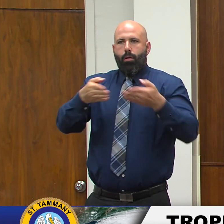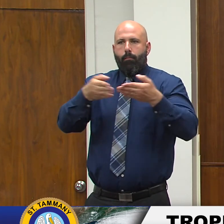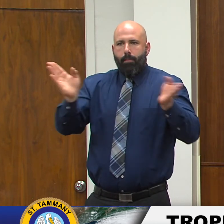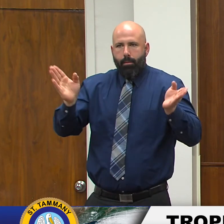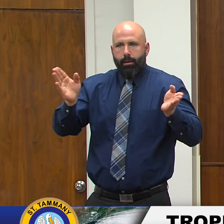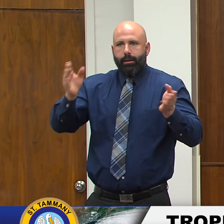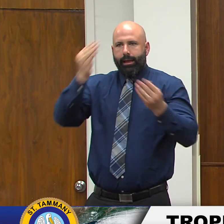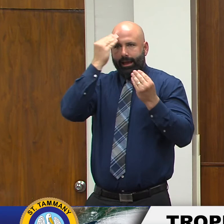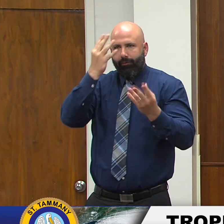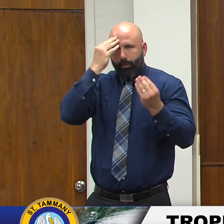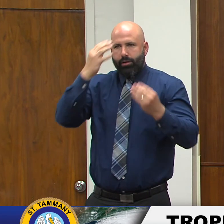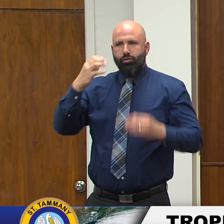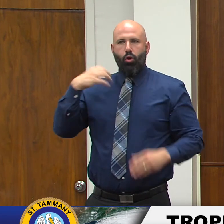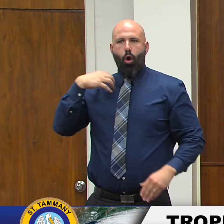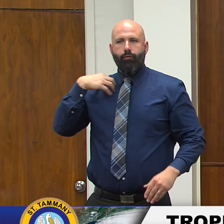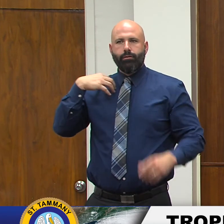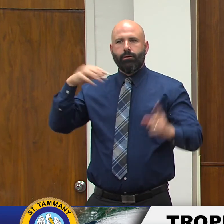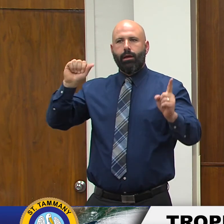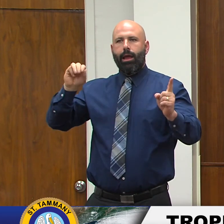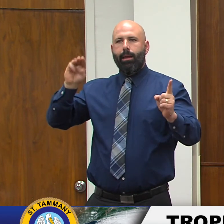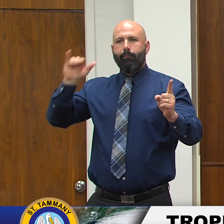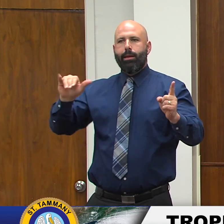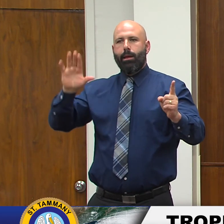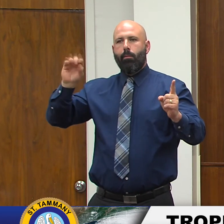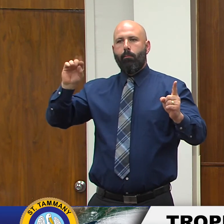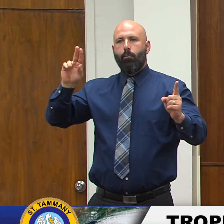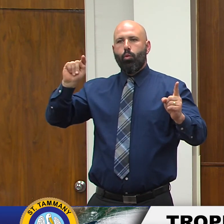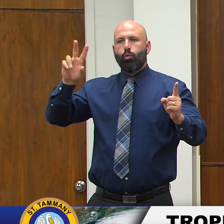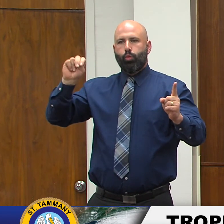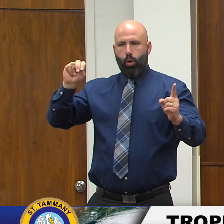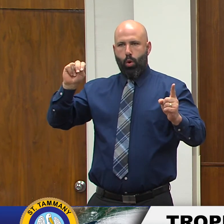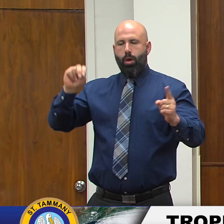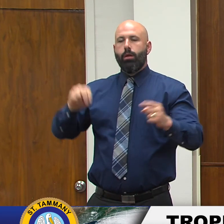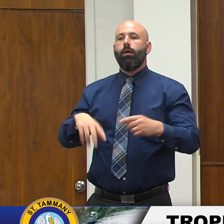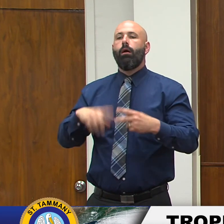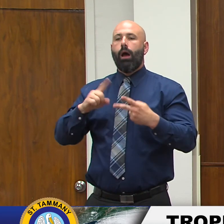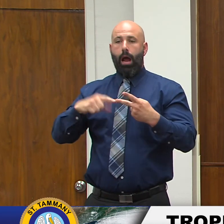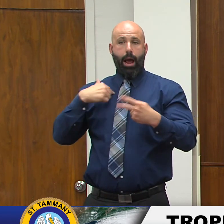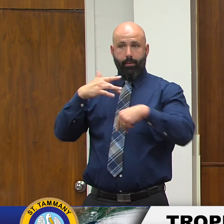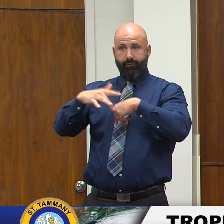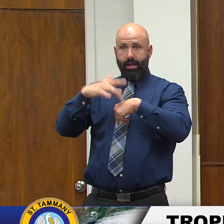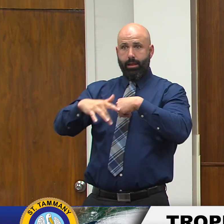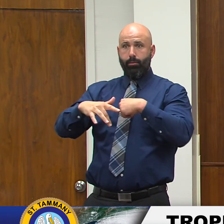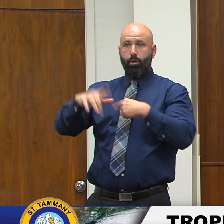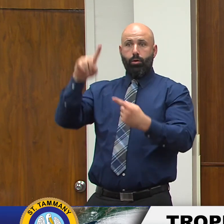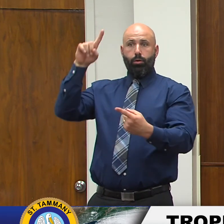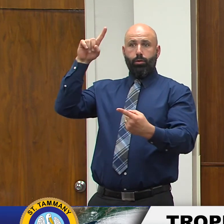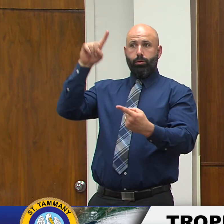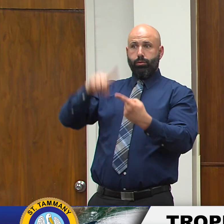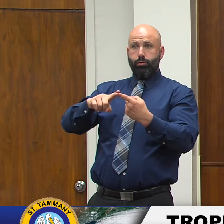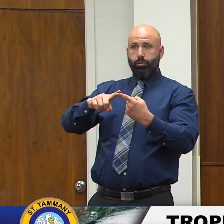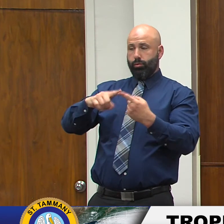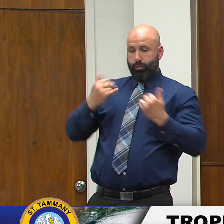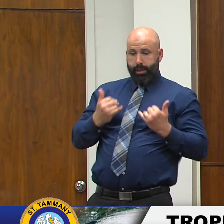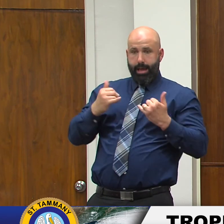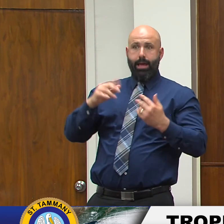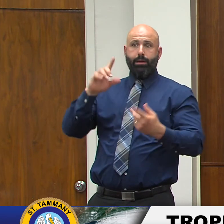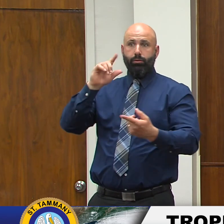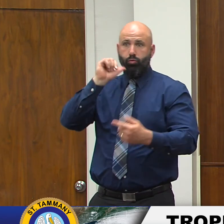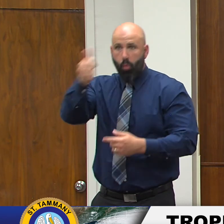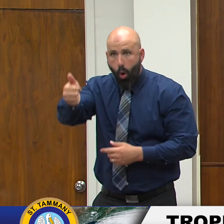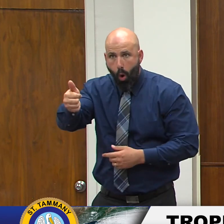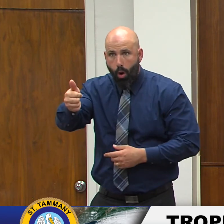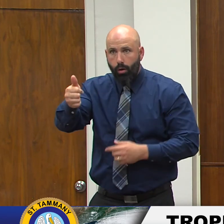bouton and i will be available as well throughout the day tomorrow to our media again uh through